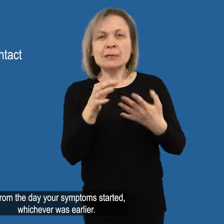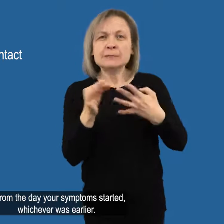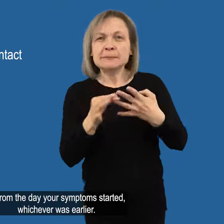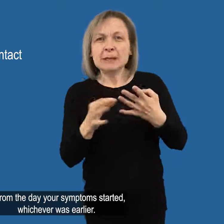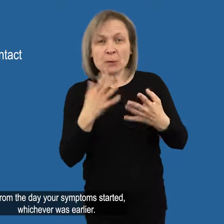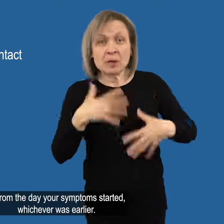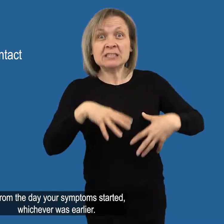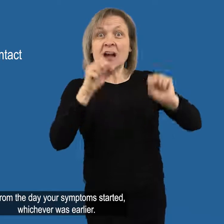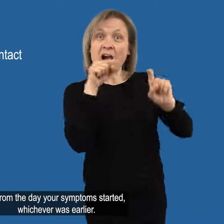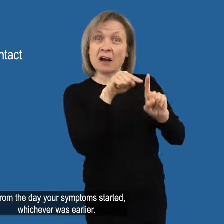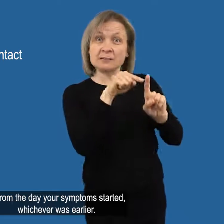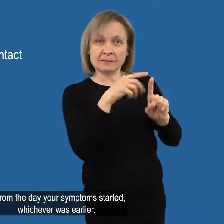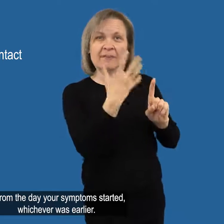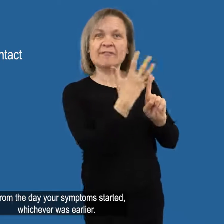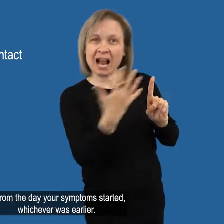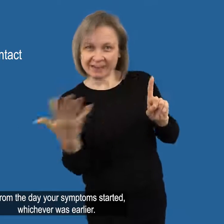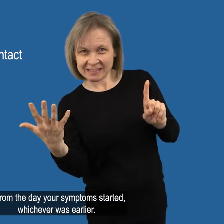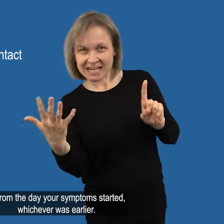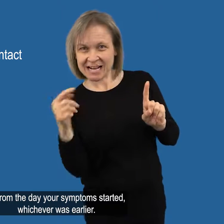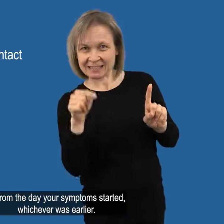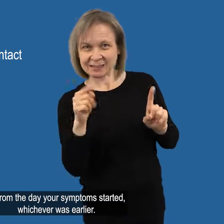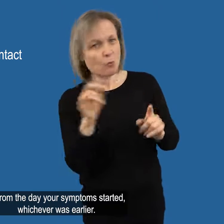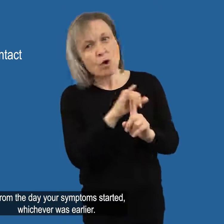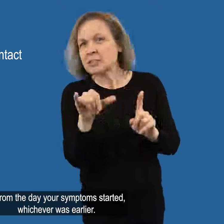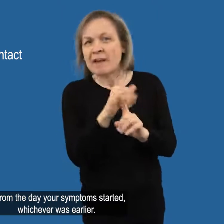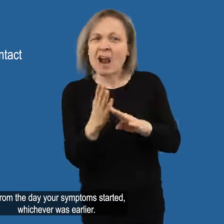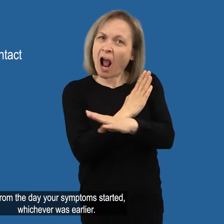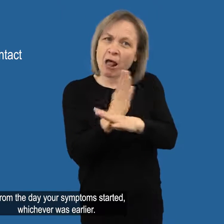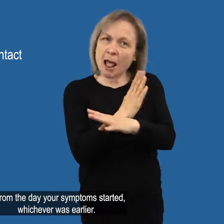Or from the day your symptoms started, whichever was earlier